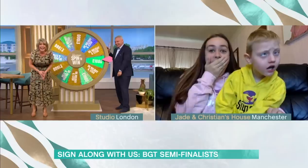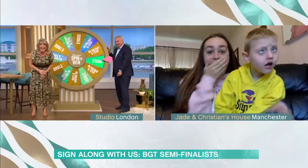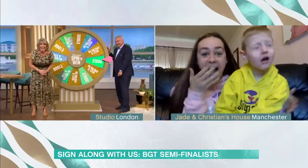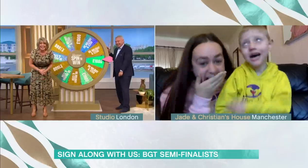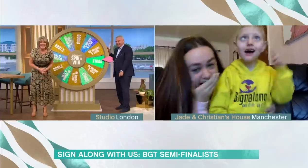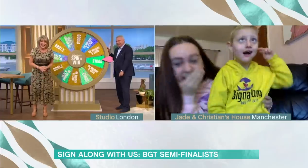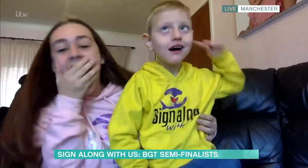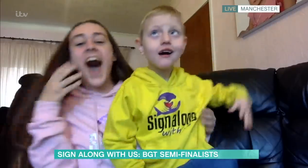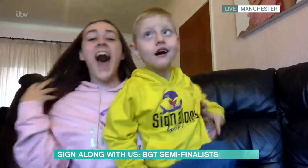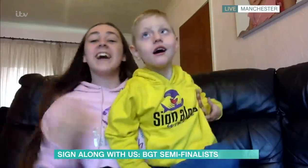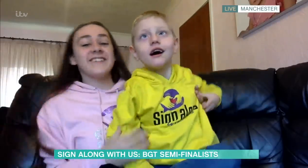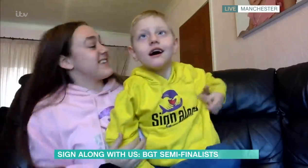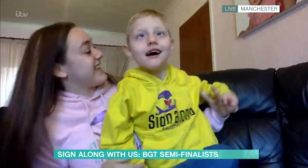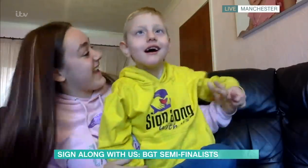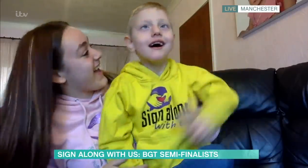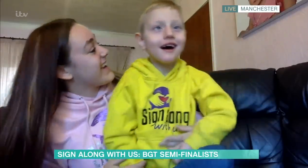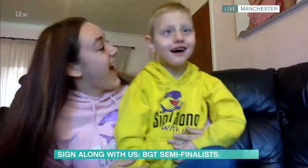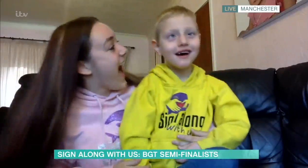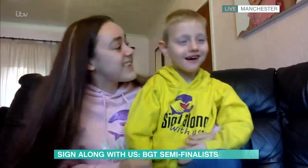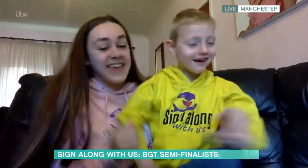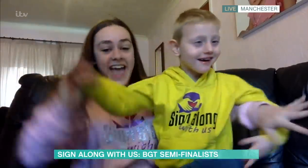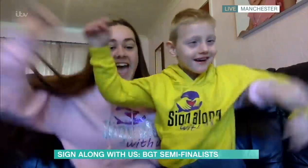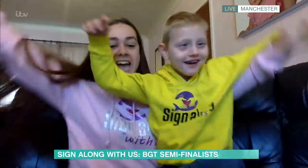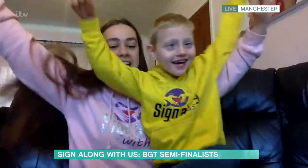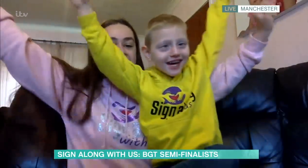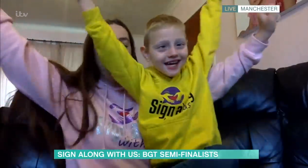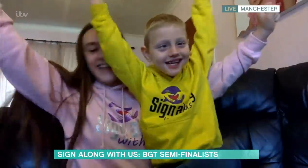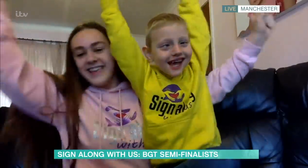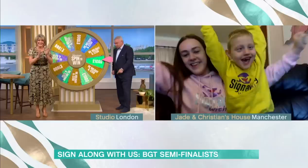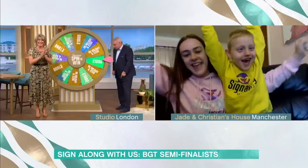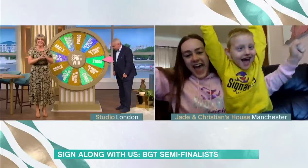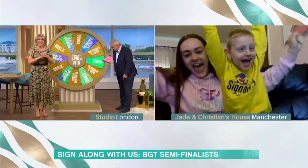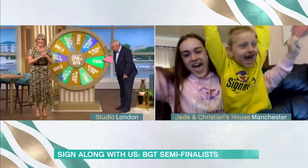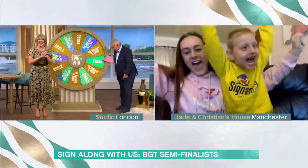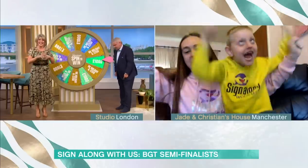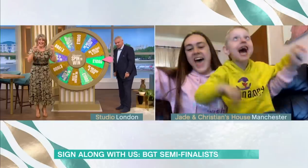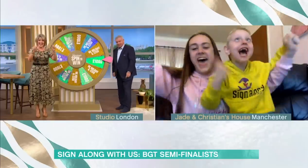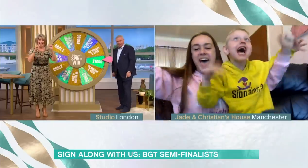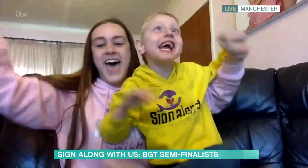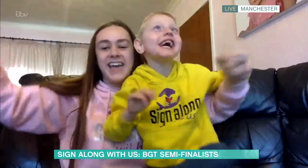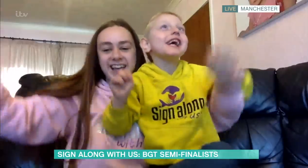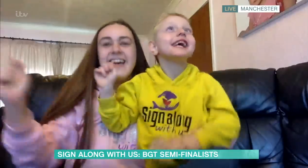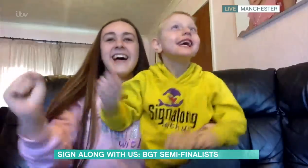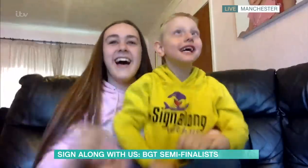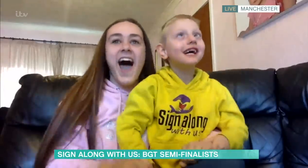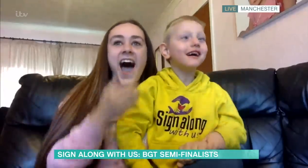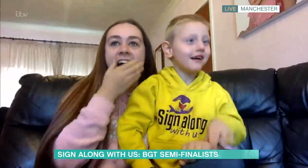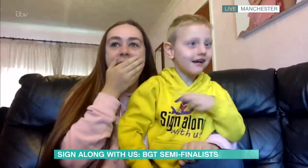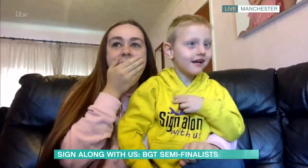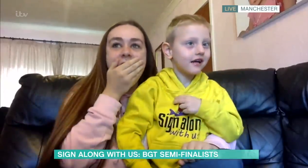A thousand pounds, Christian! I just thought that might be more of more use. That was good. Yay! Excellent, guys.